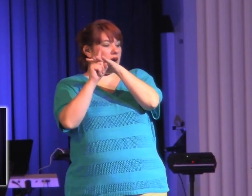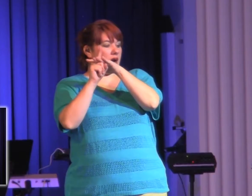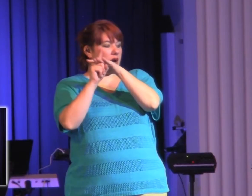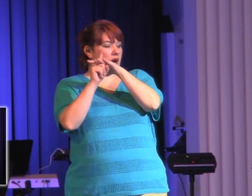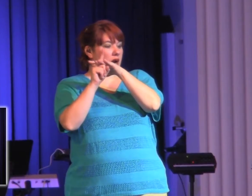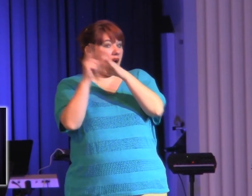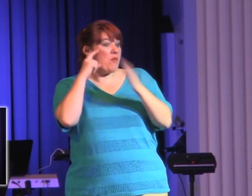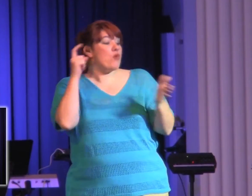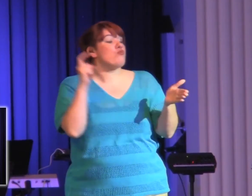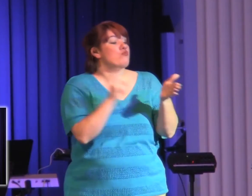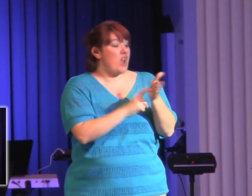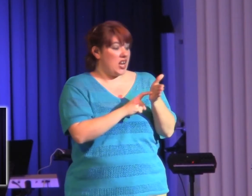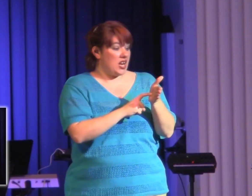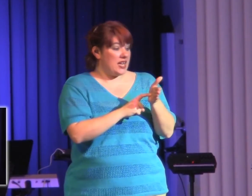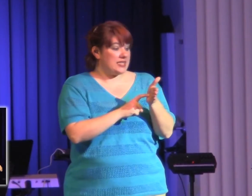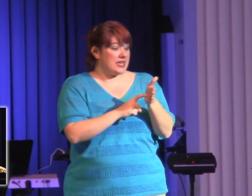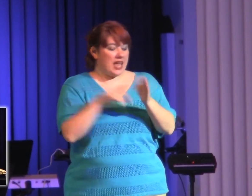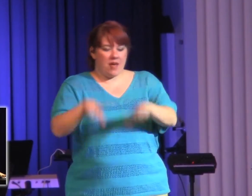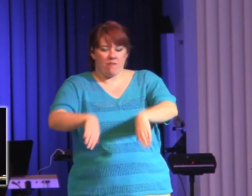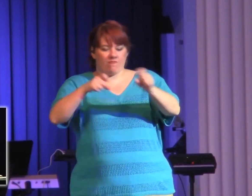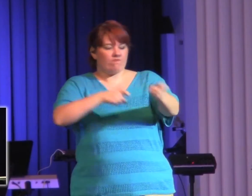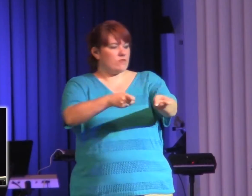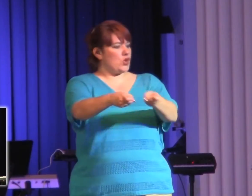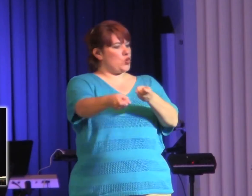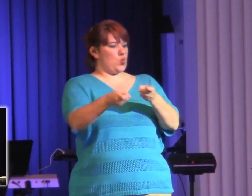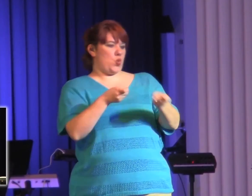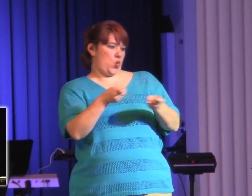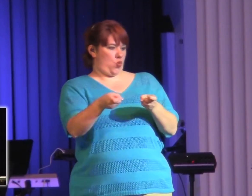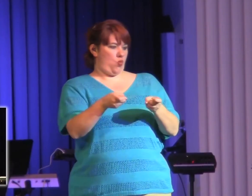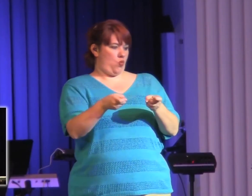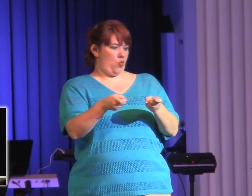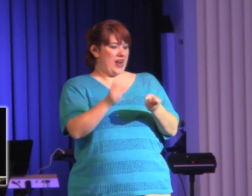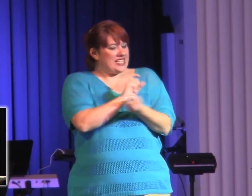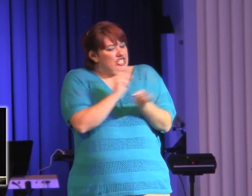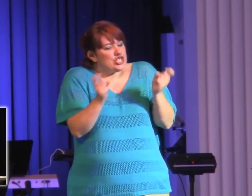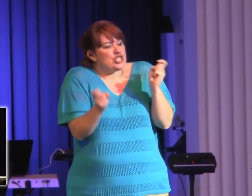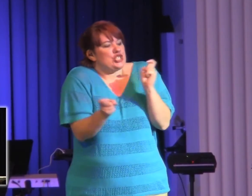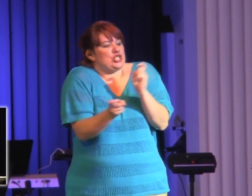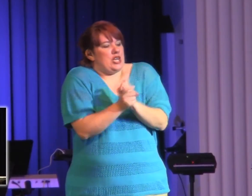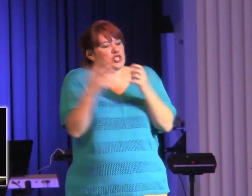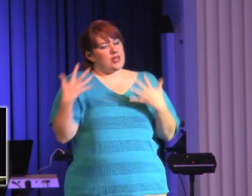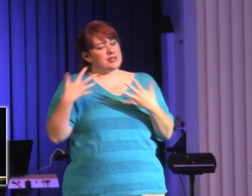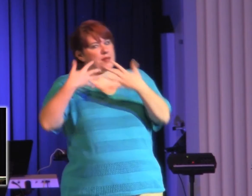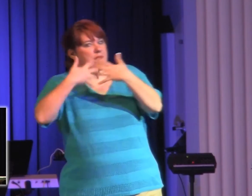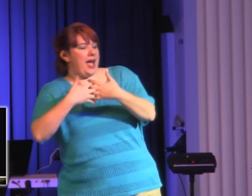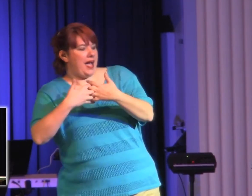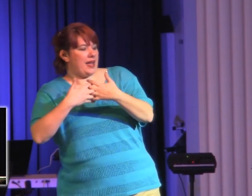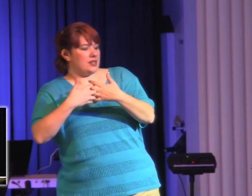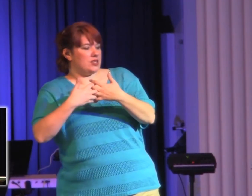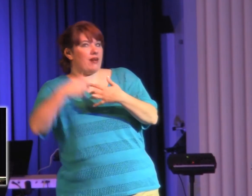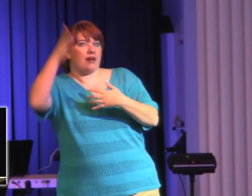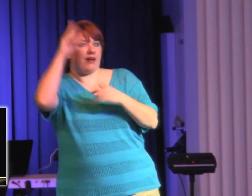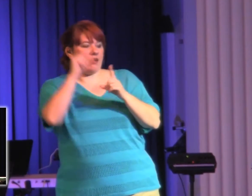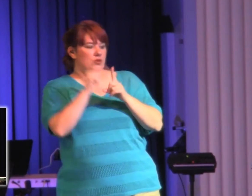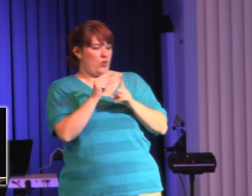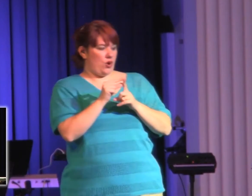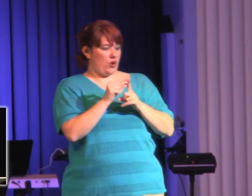to the Word of God. Now, Eric, why is that important? Well, it's important because of the battleground on which all of us are living in.